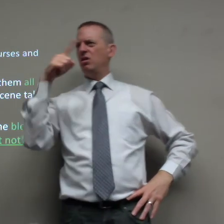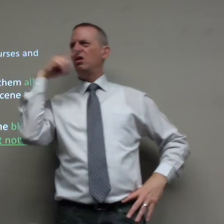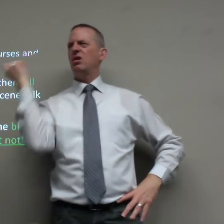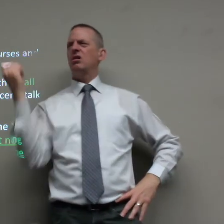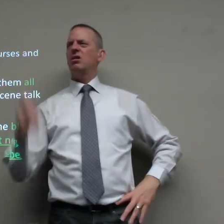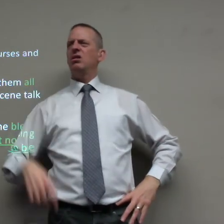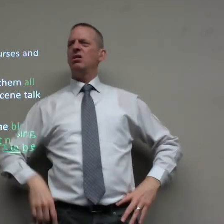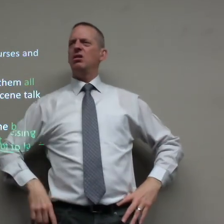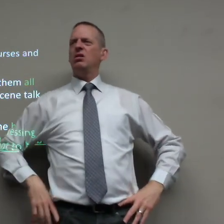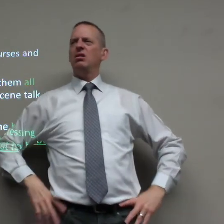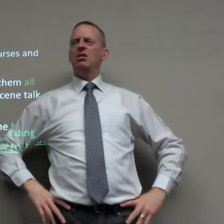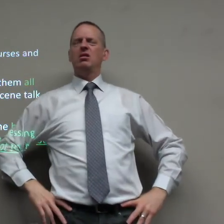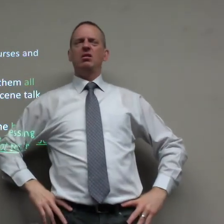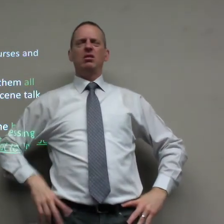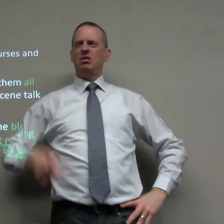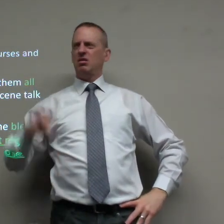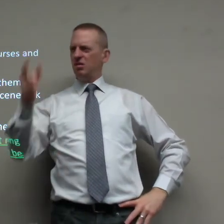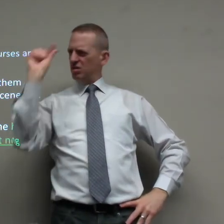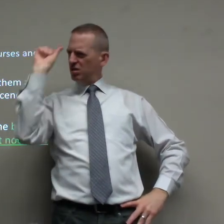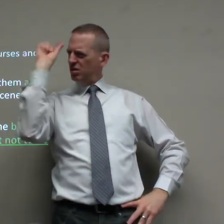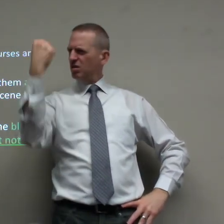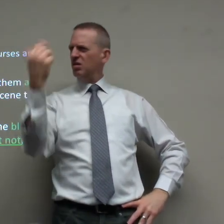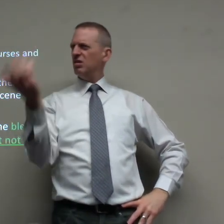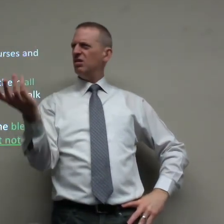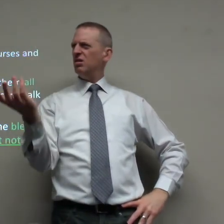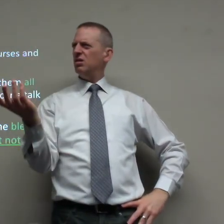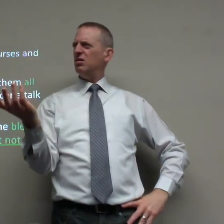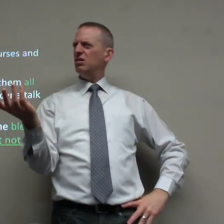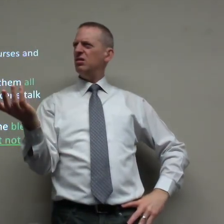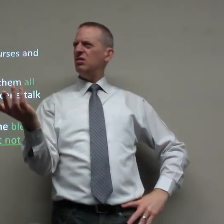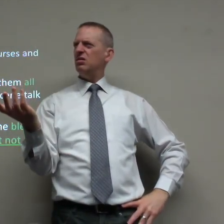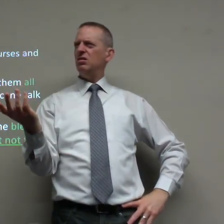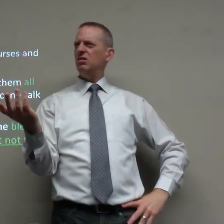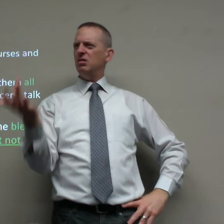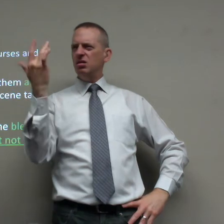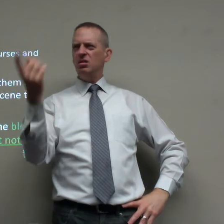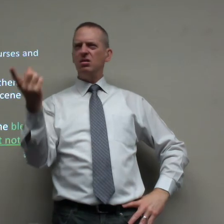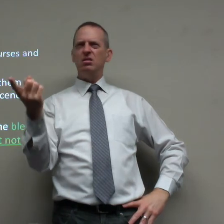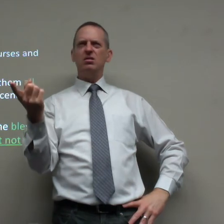like oh you're ugly you're stupid why